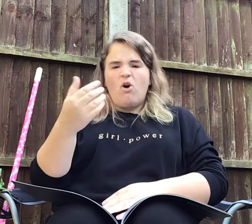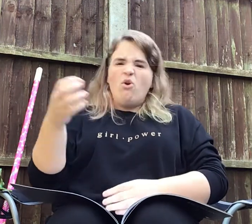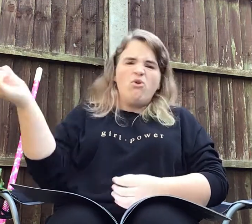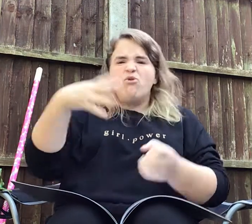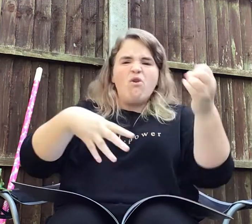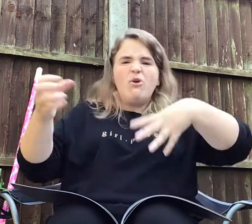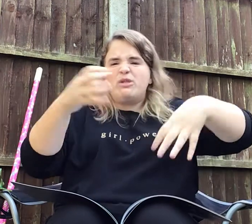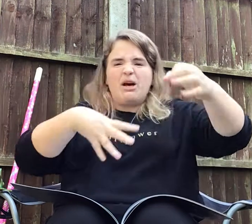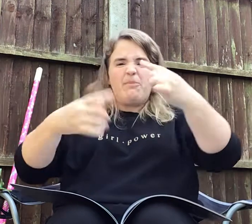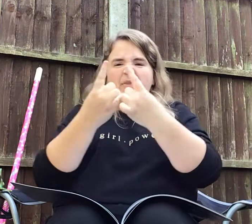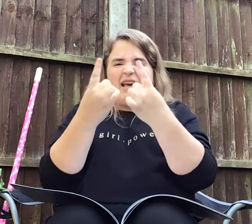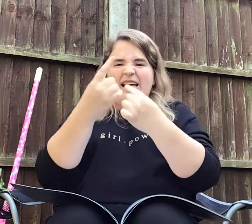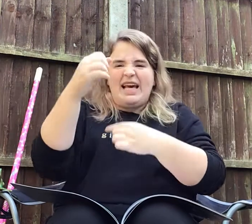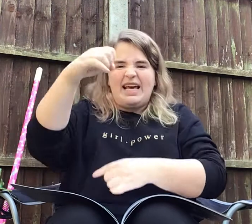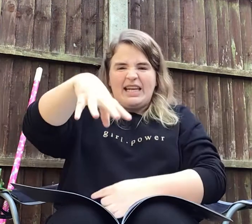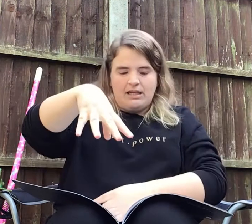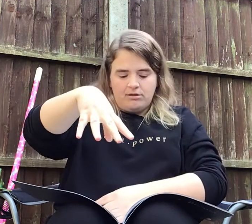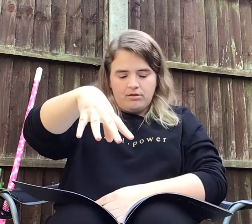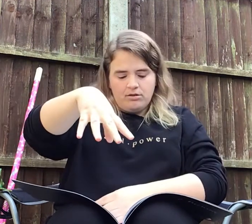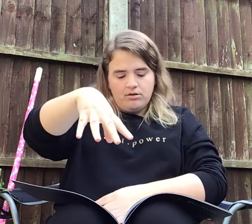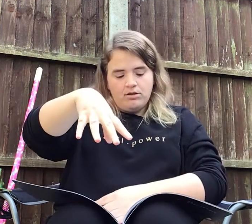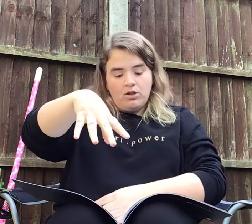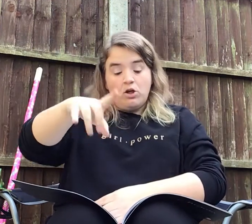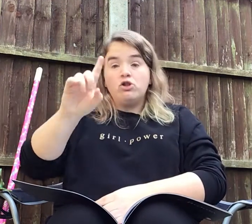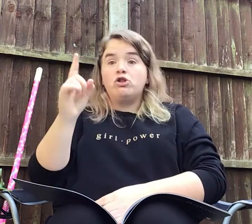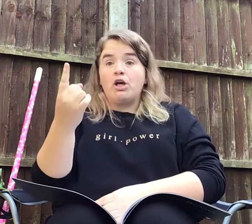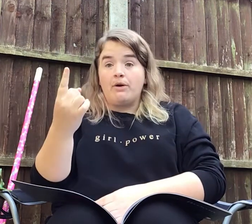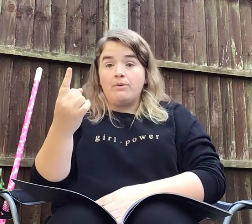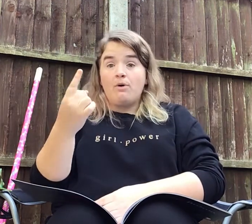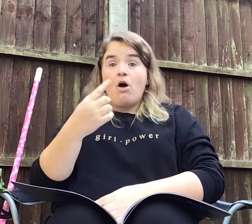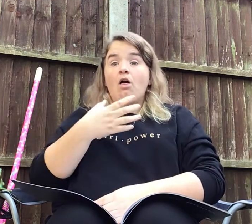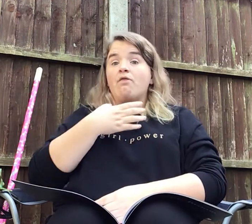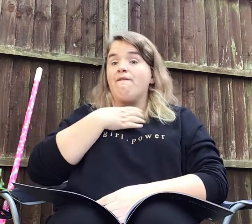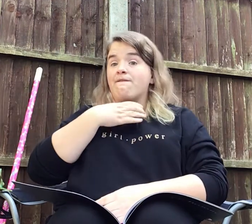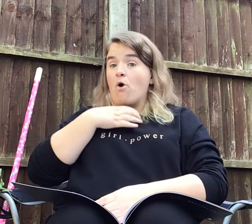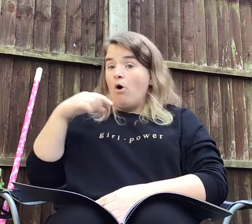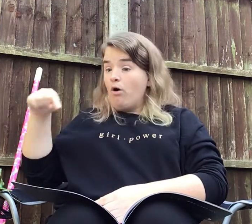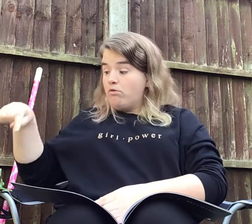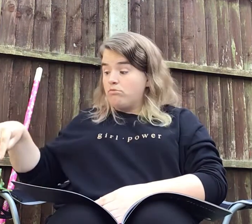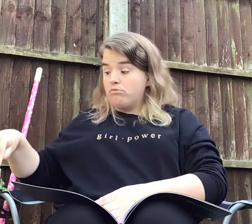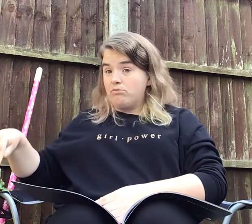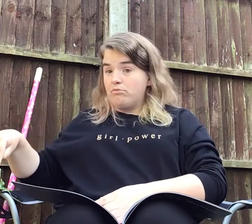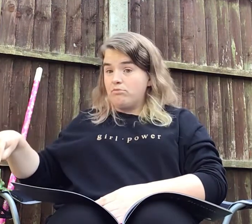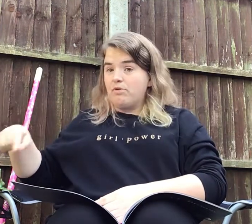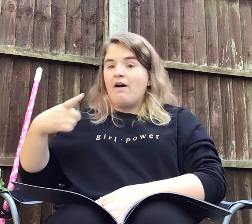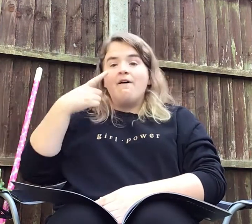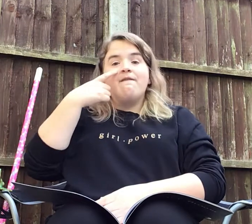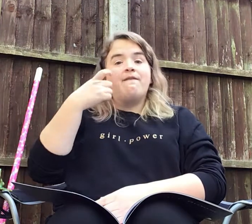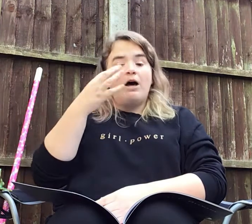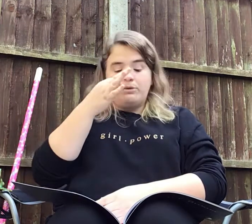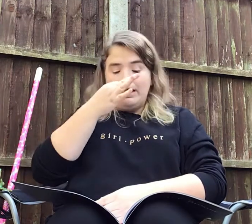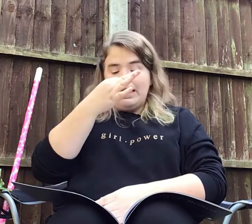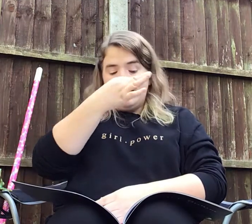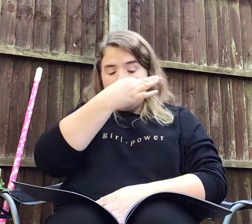throw something in. So, the frog found a lily,